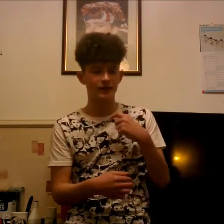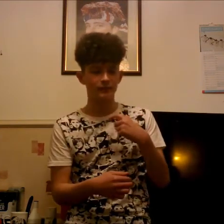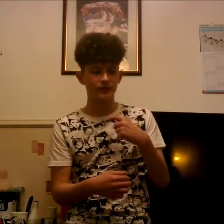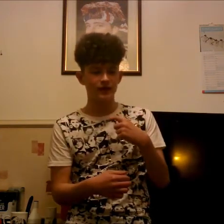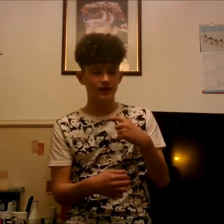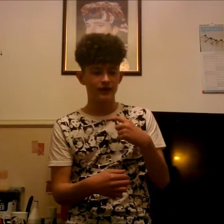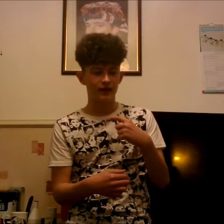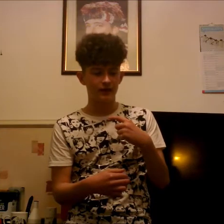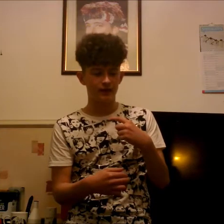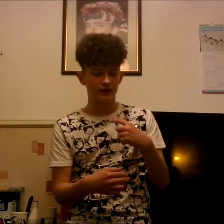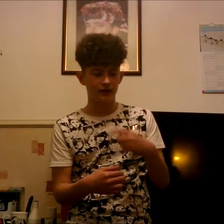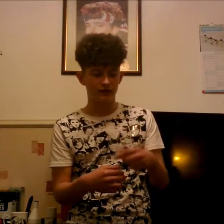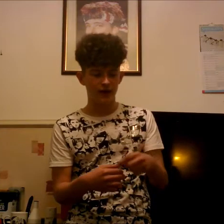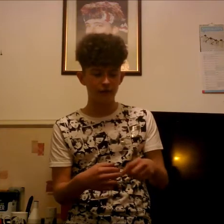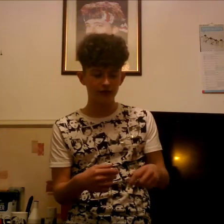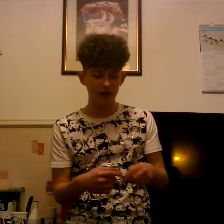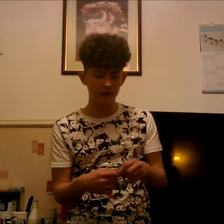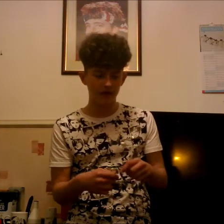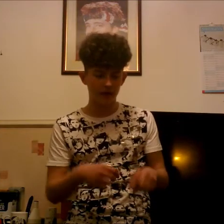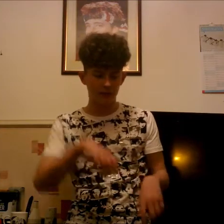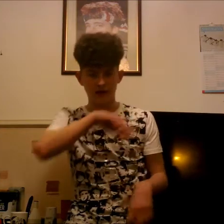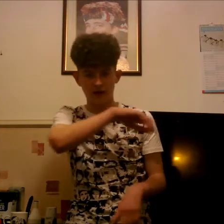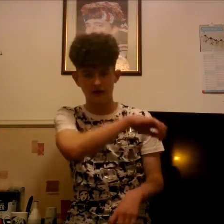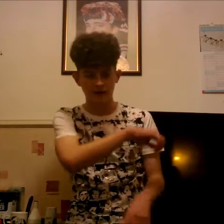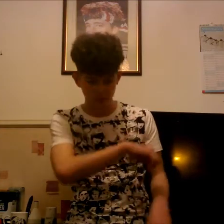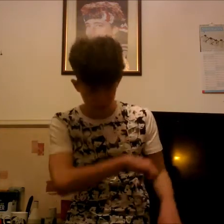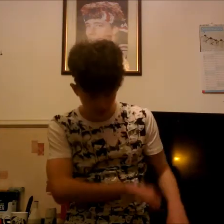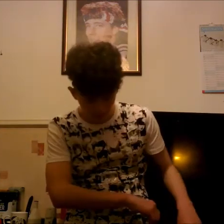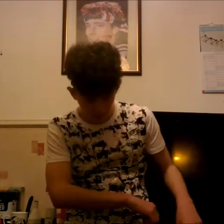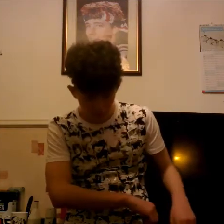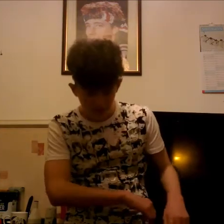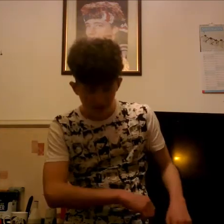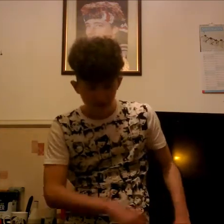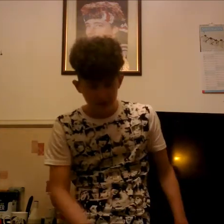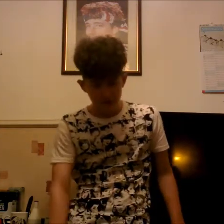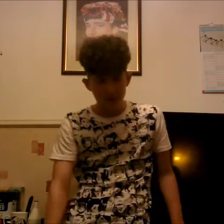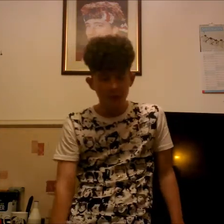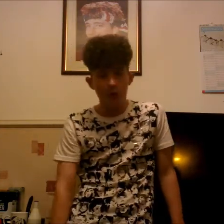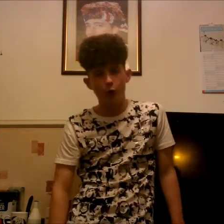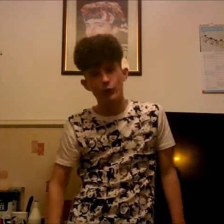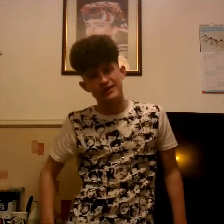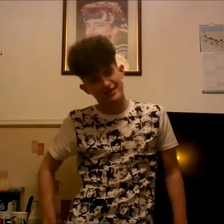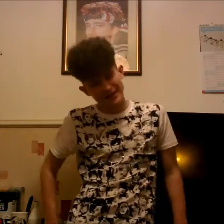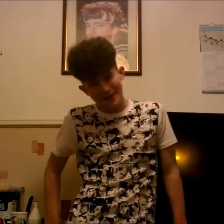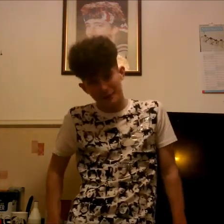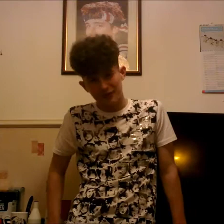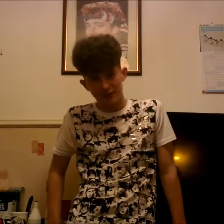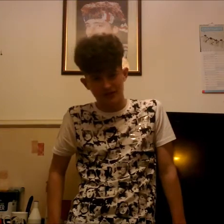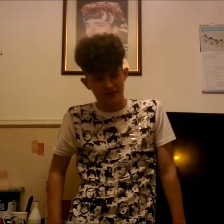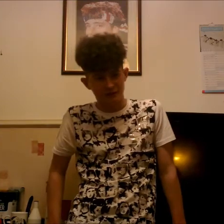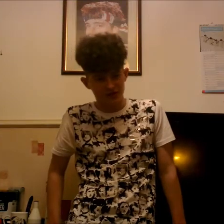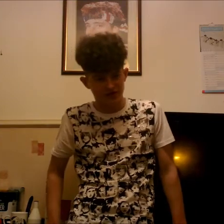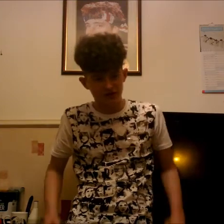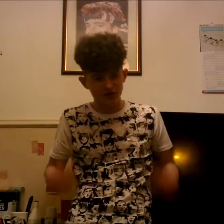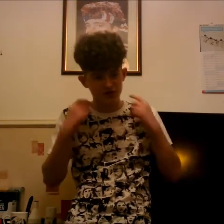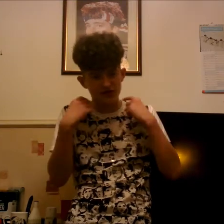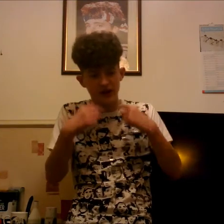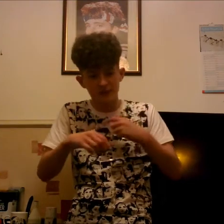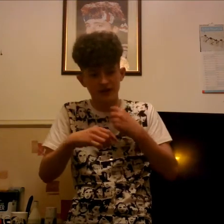and every time like i went like that to push my head down somehow it always snapped like my my sling just snapped like